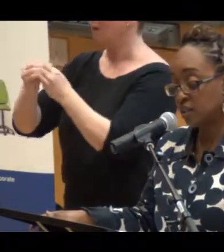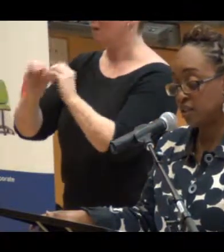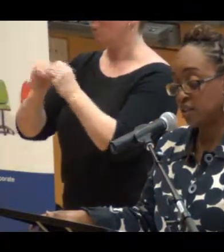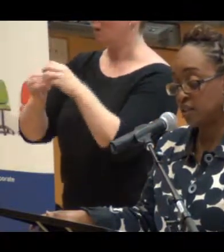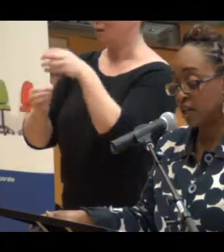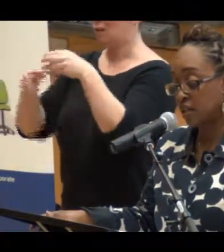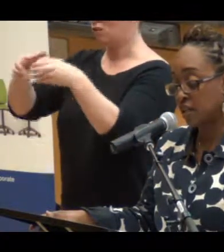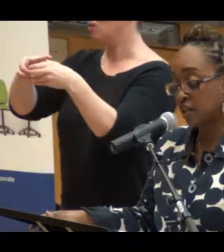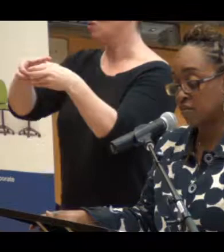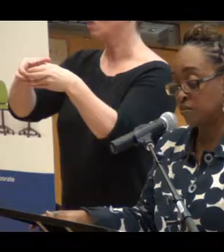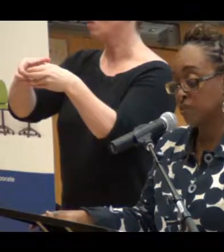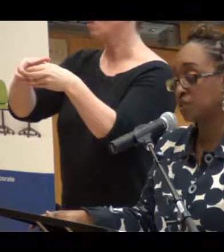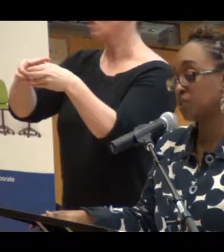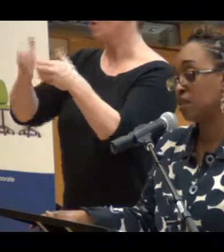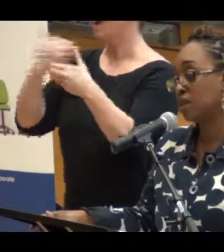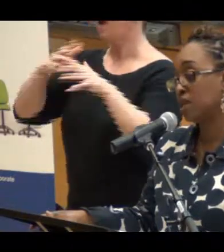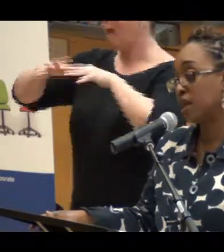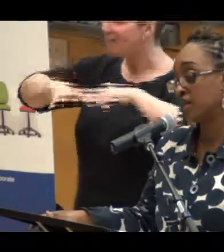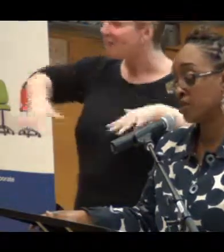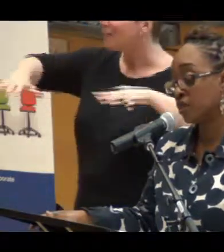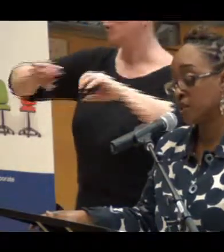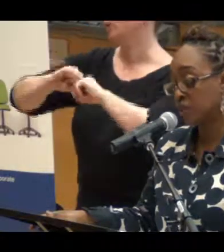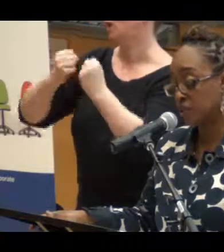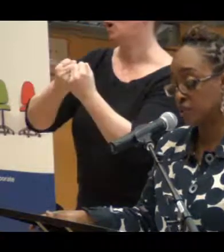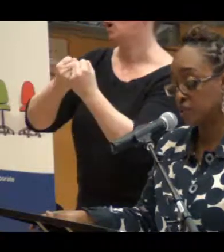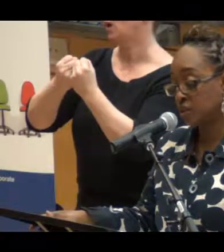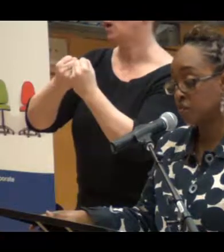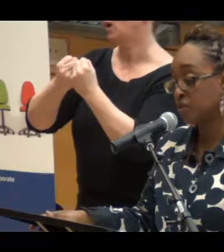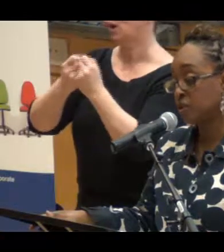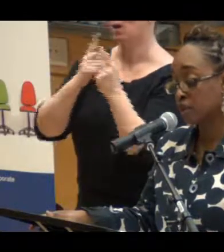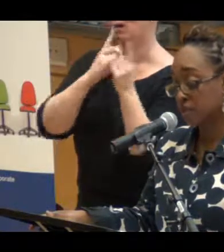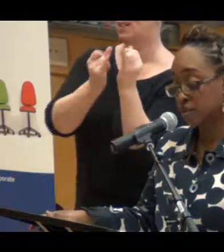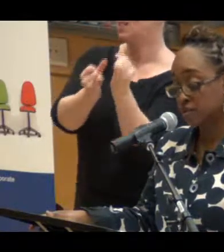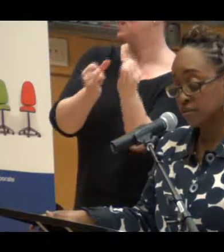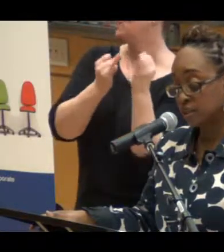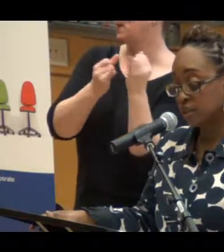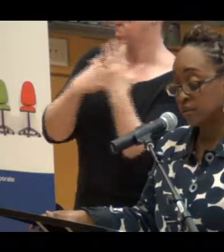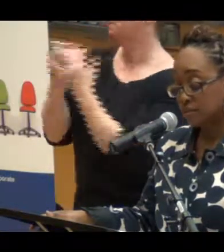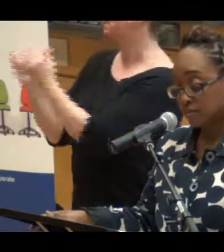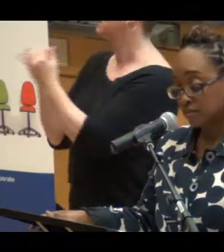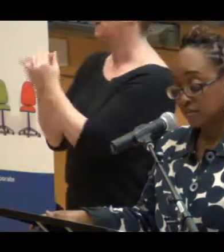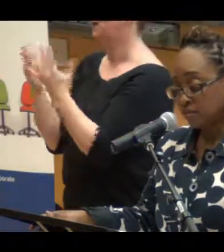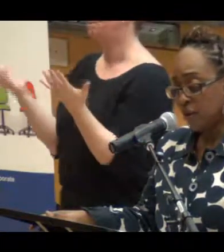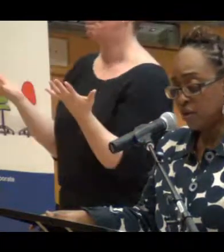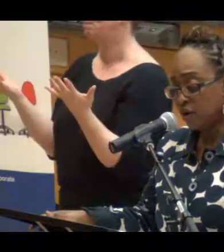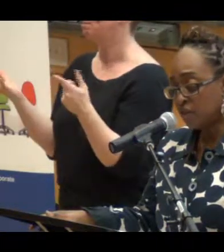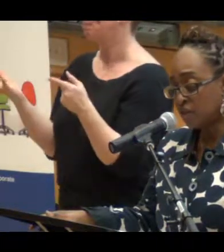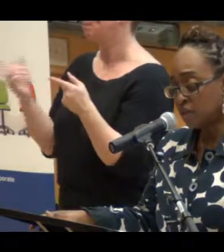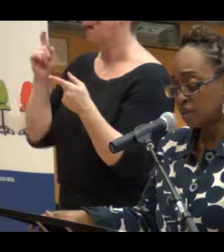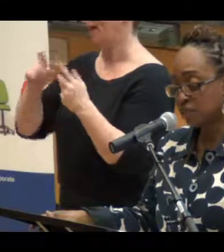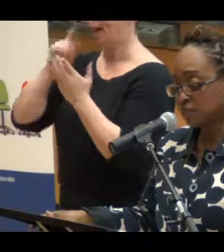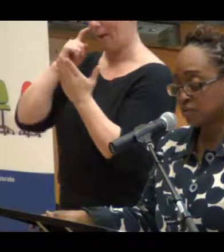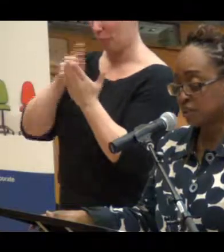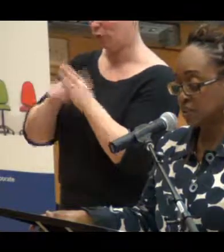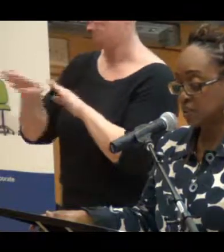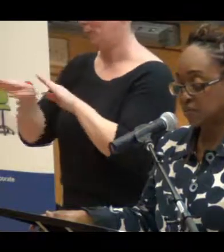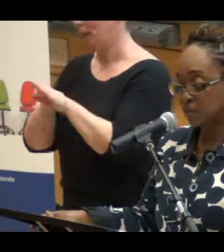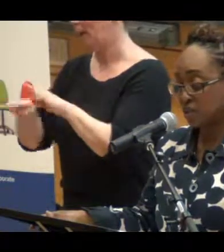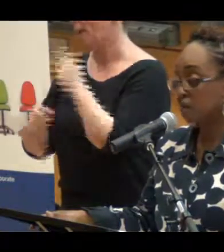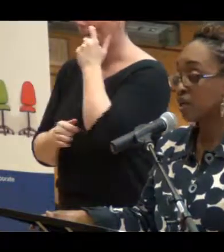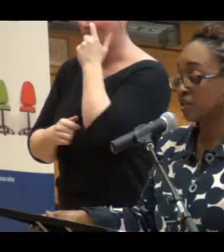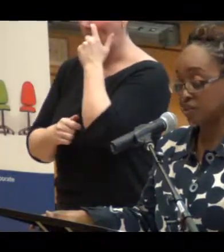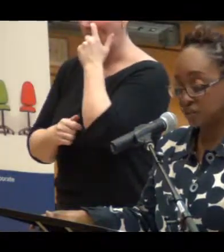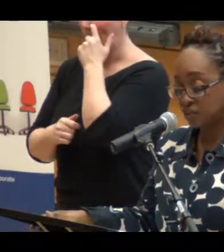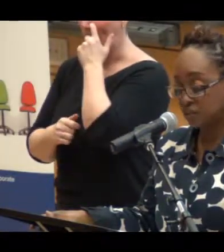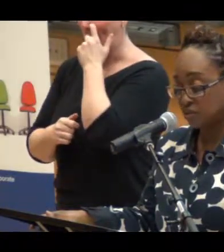society is in exactly the same position as the organizations that we work in. I know everyone in this room does the